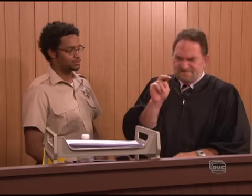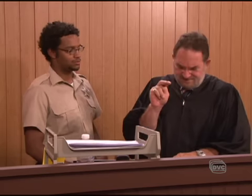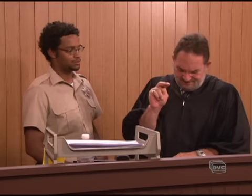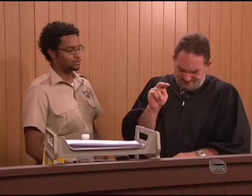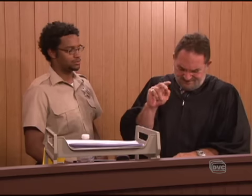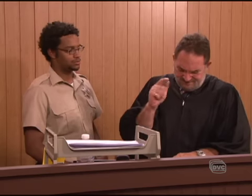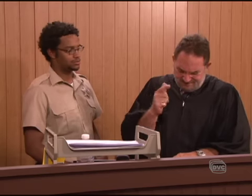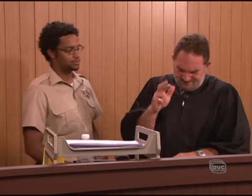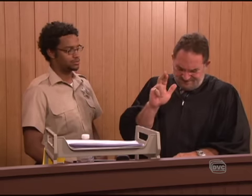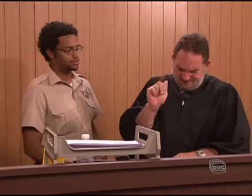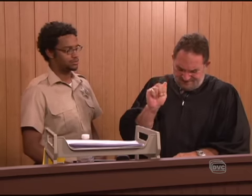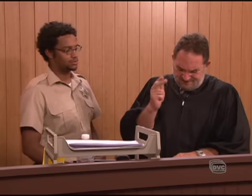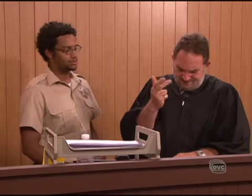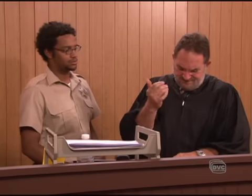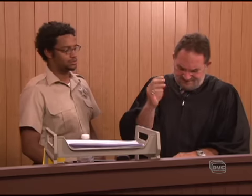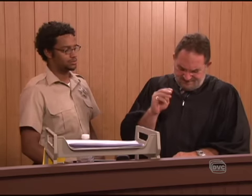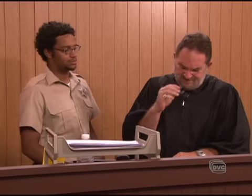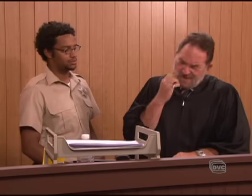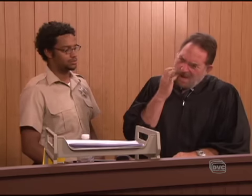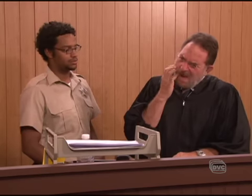Brian Graham. Hmm.